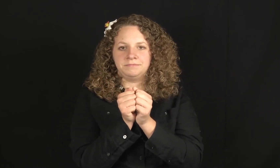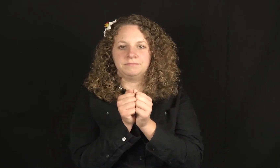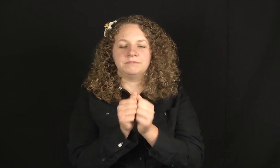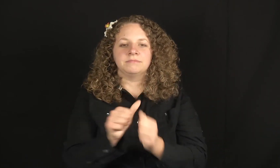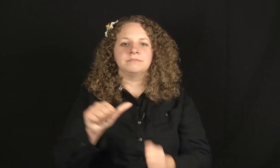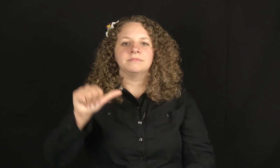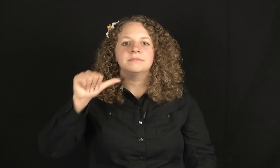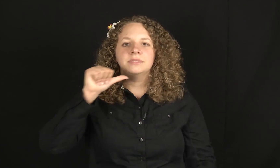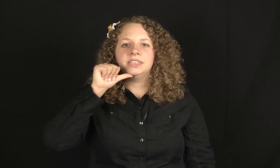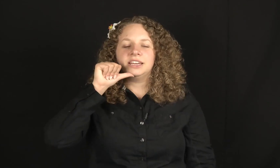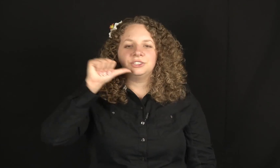Yesterday.